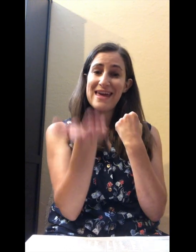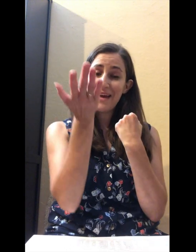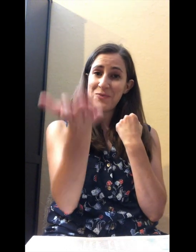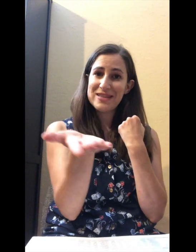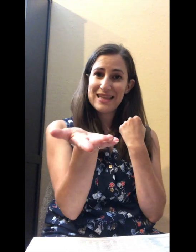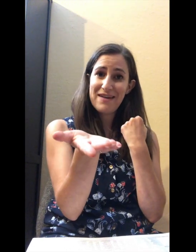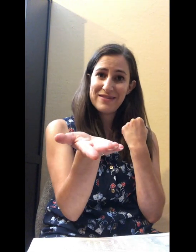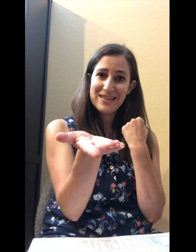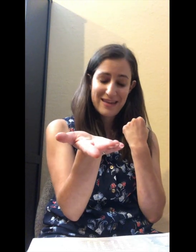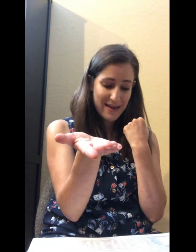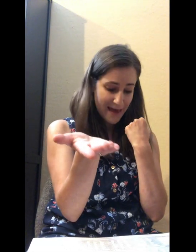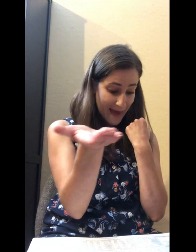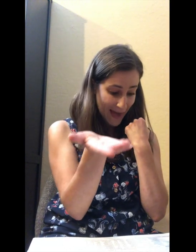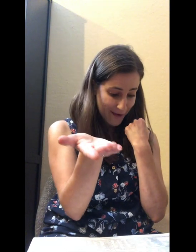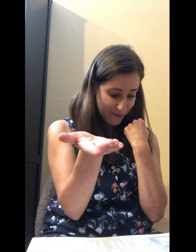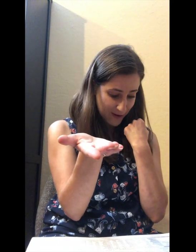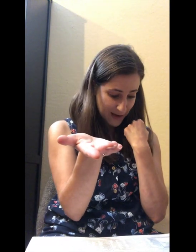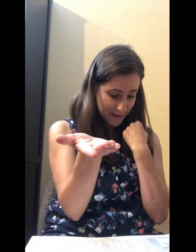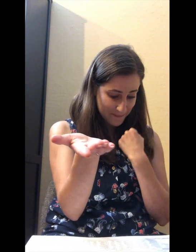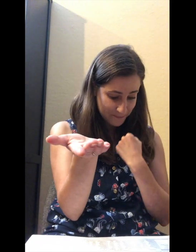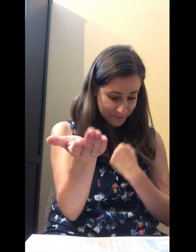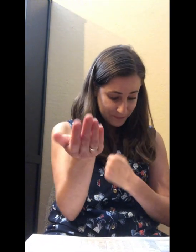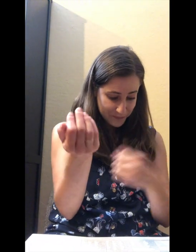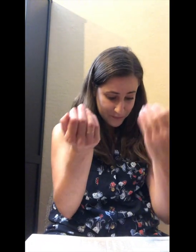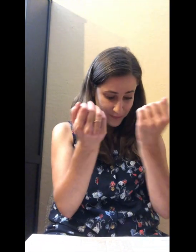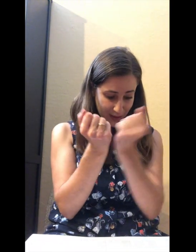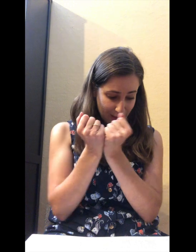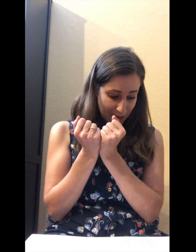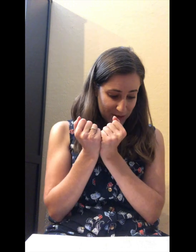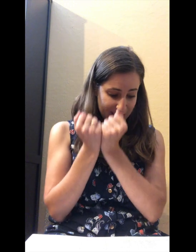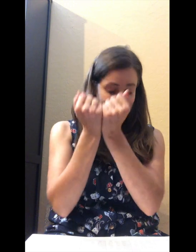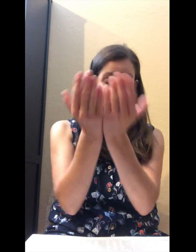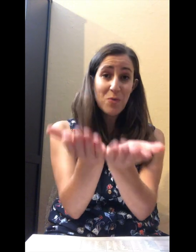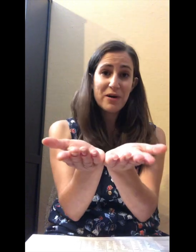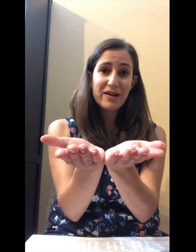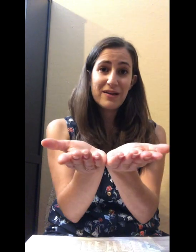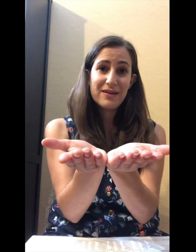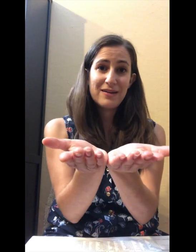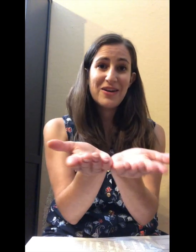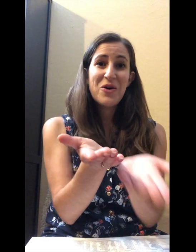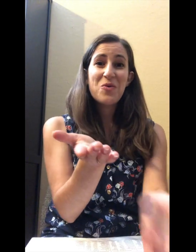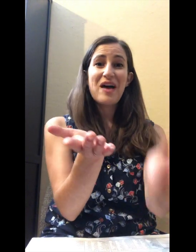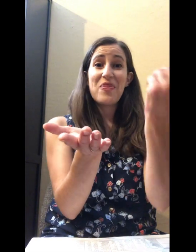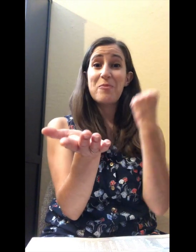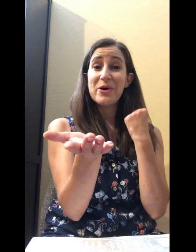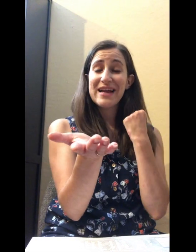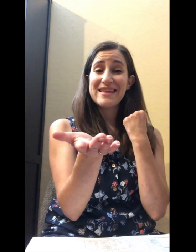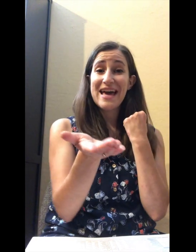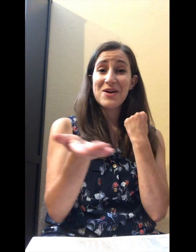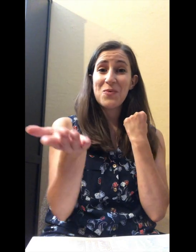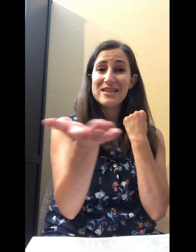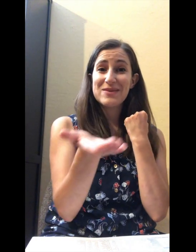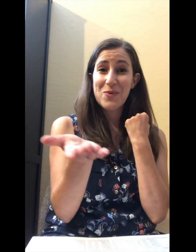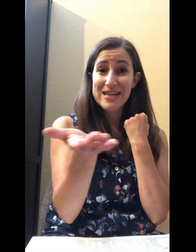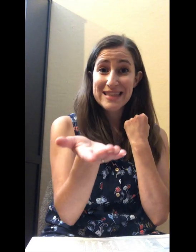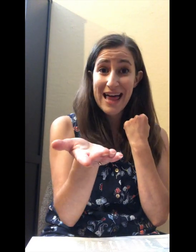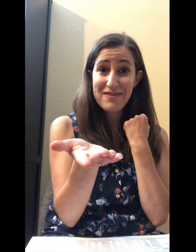the end, what's left? Every. Say notebook. Without the book at the end, what is left?